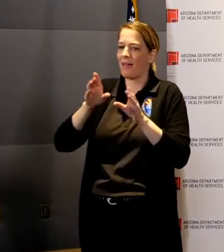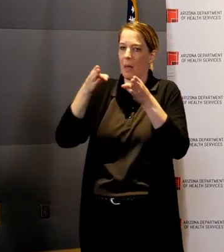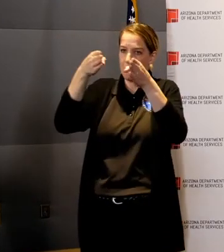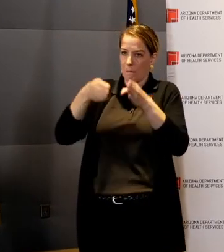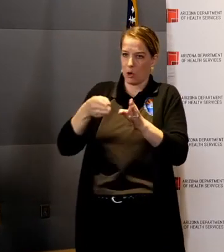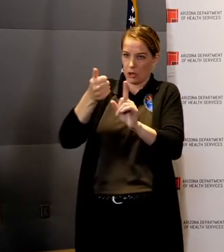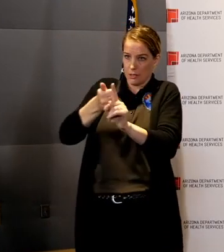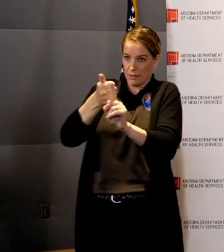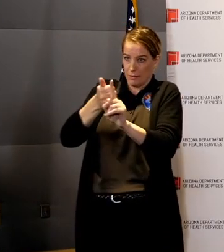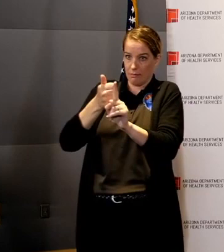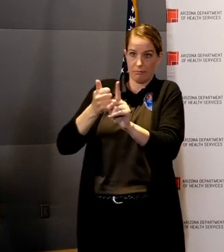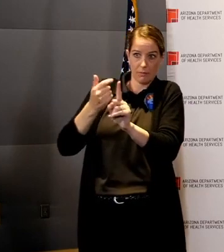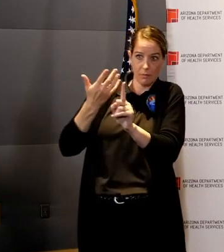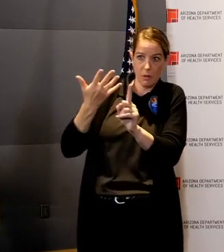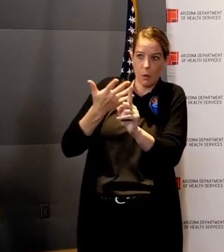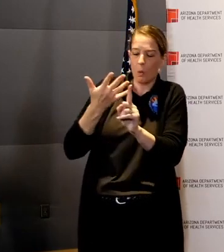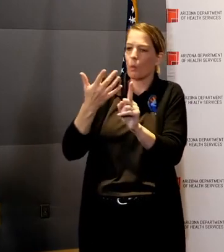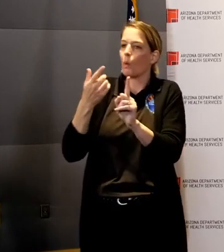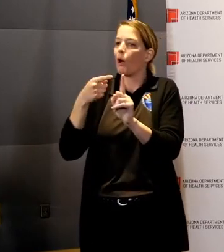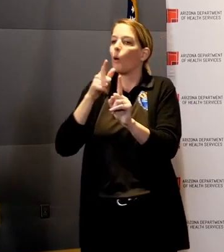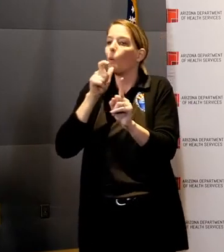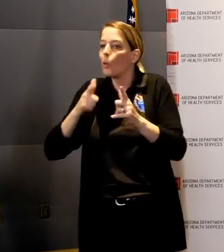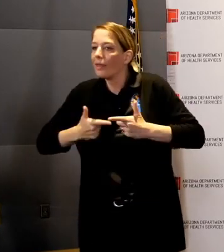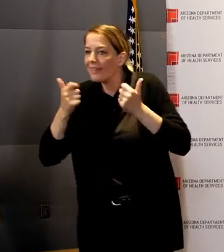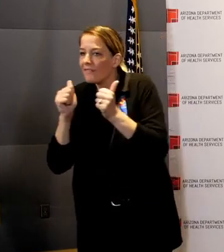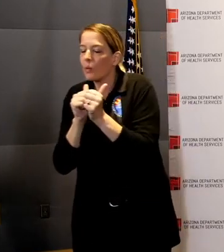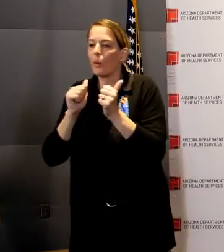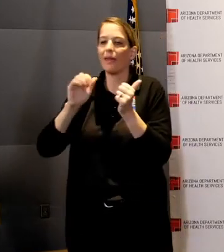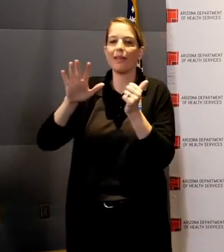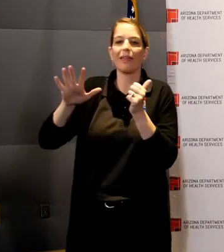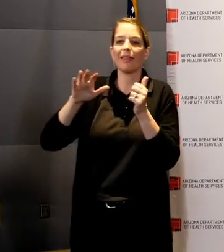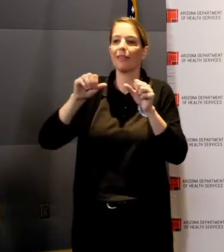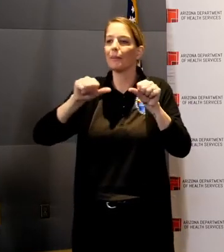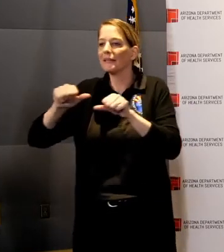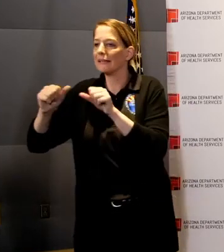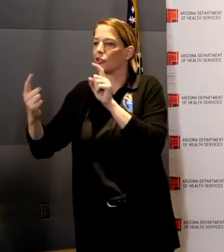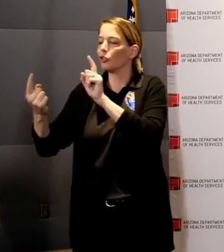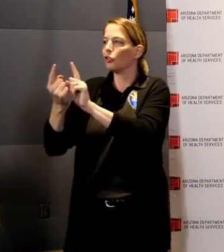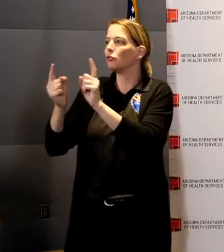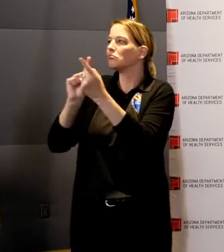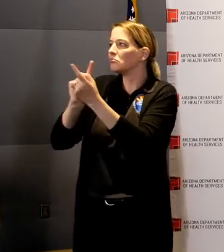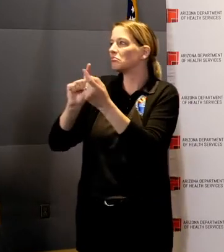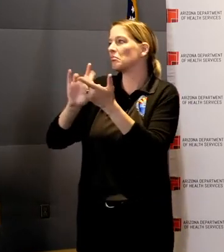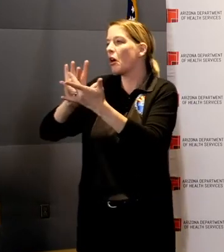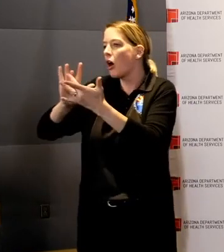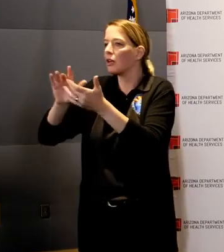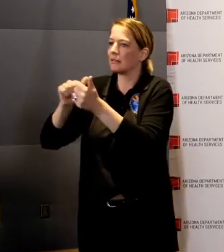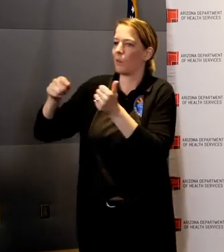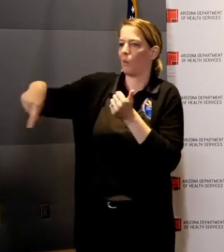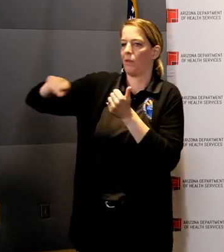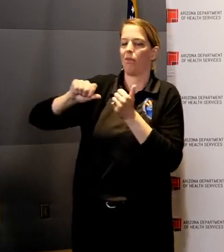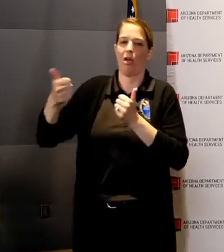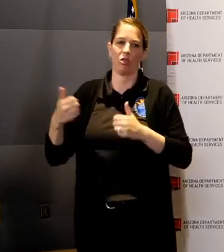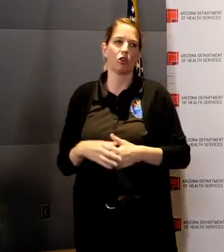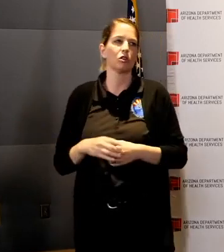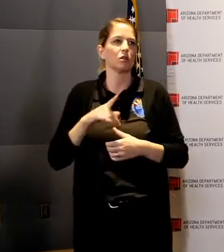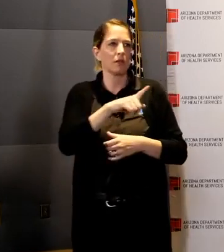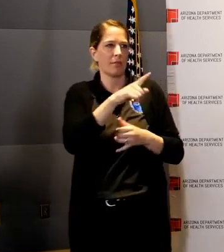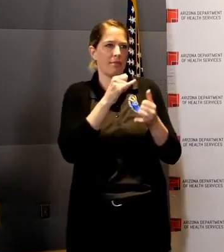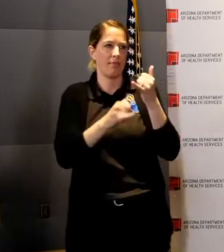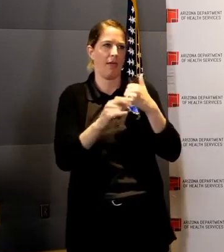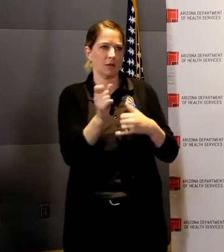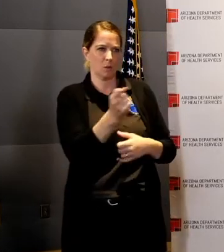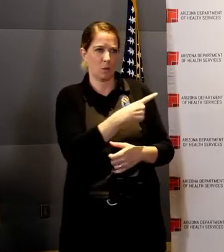potential contact with high-risk individuals. So. now with JJ, please. Um, Governor, I wanted to ask you about the Department of Corrections. Um,